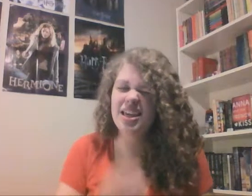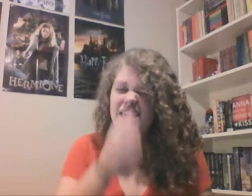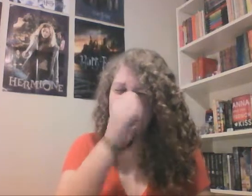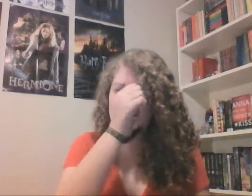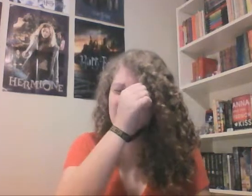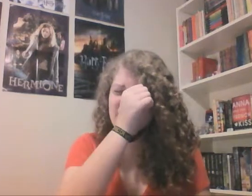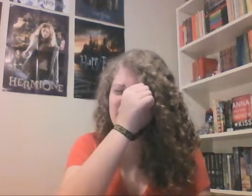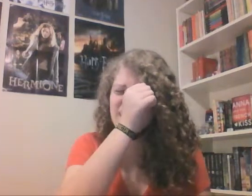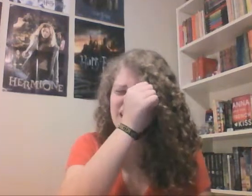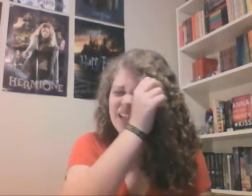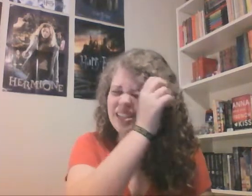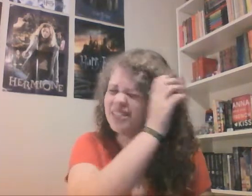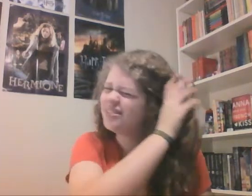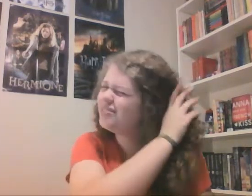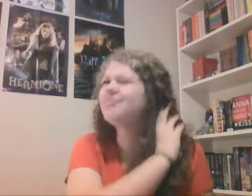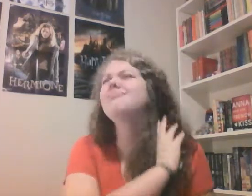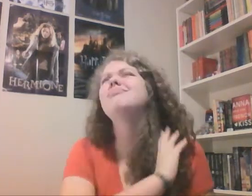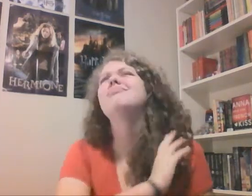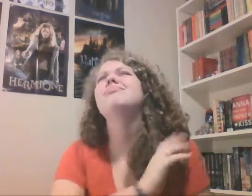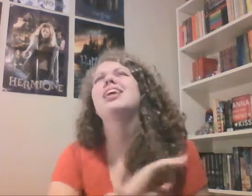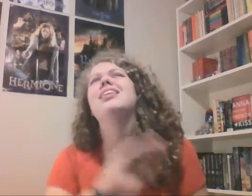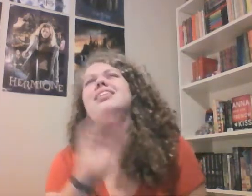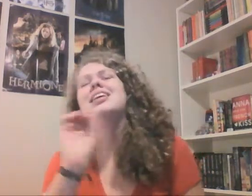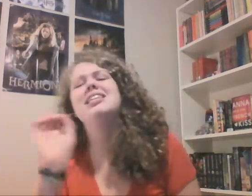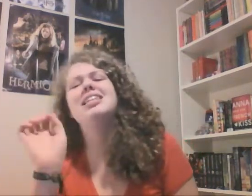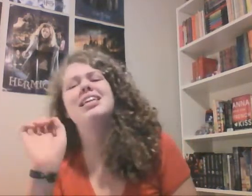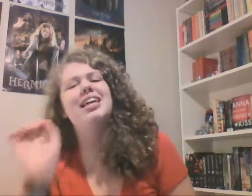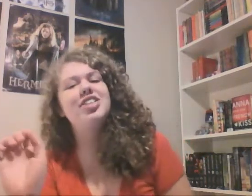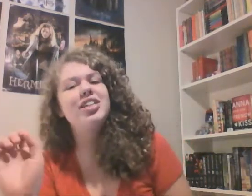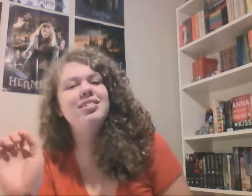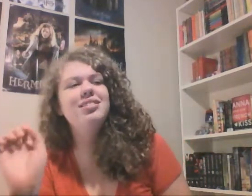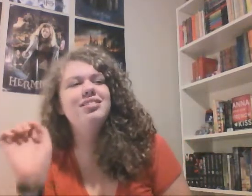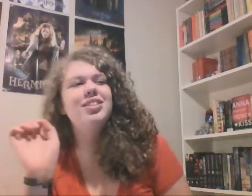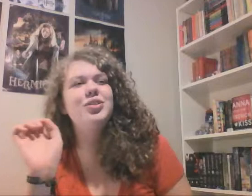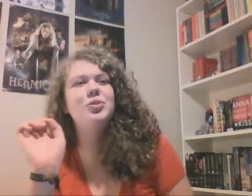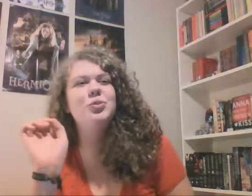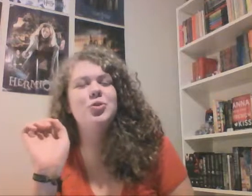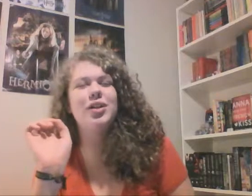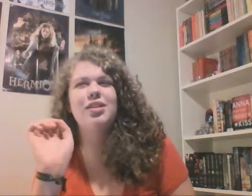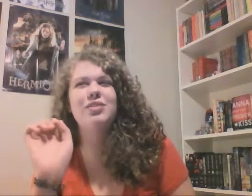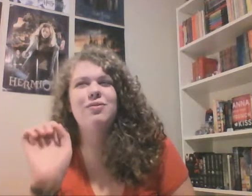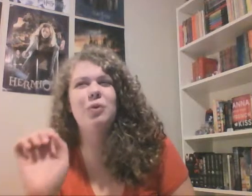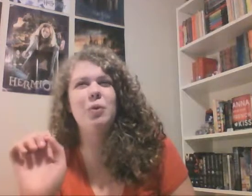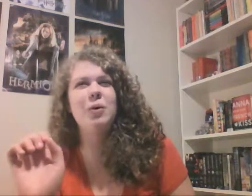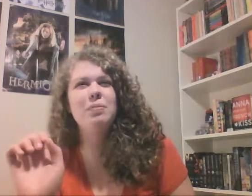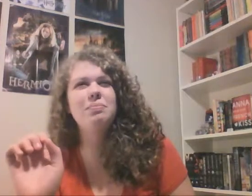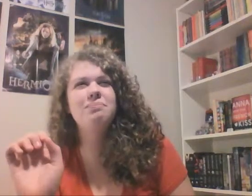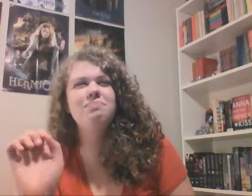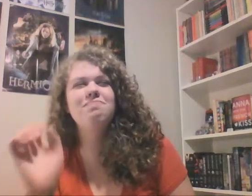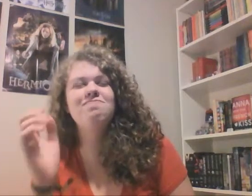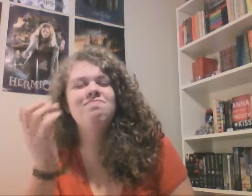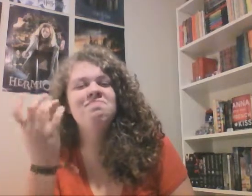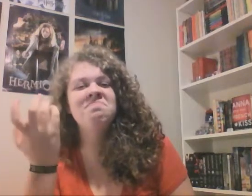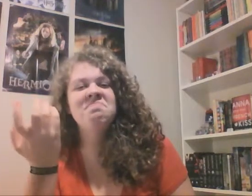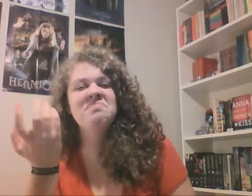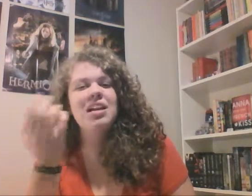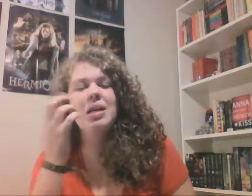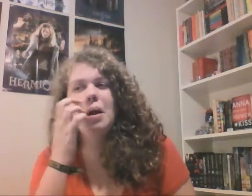uh like into the kitchen to transform not